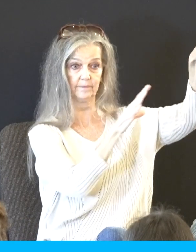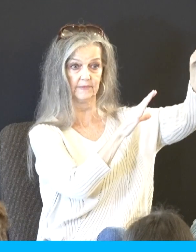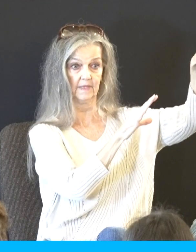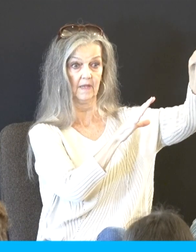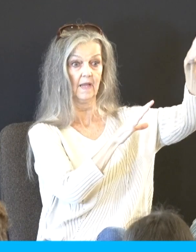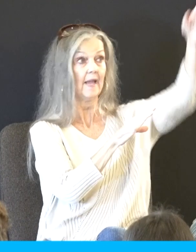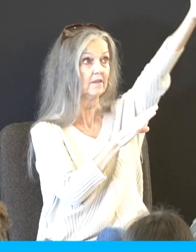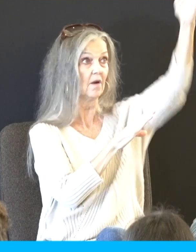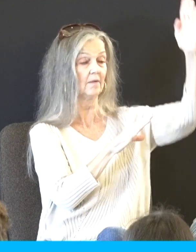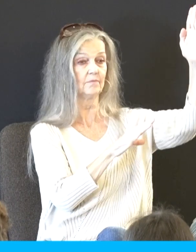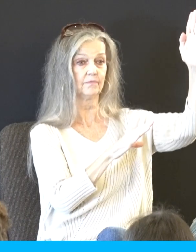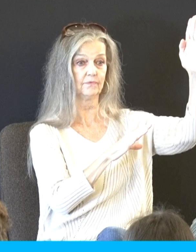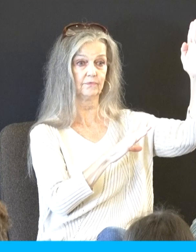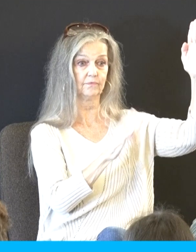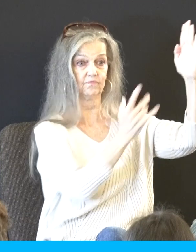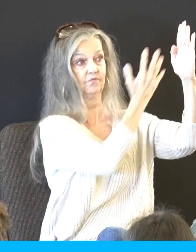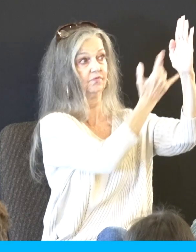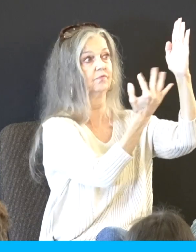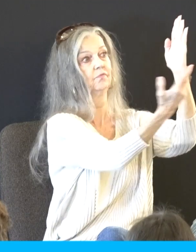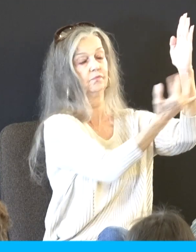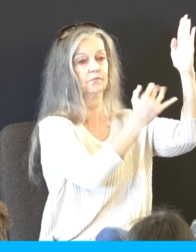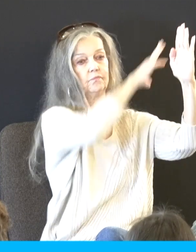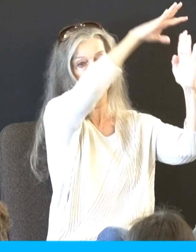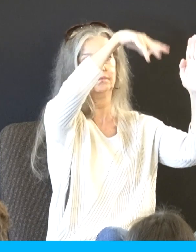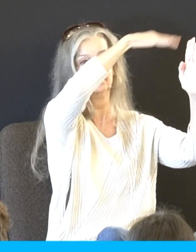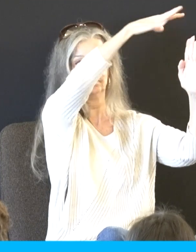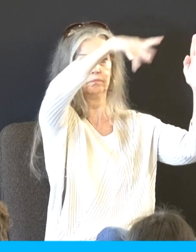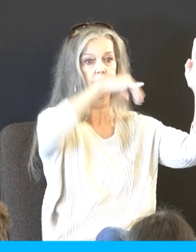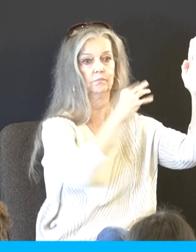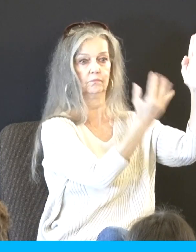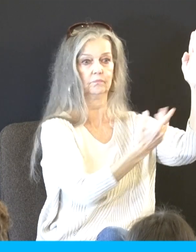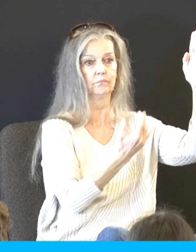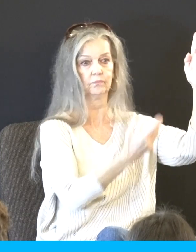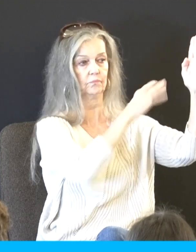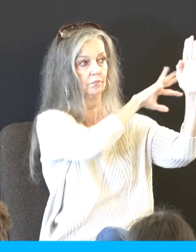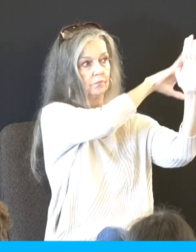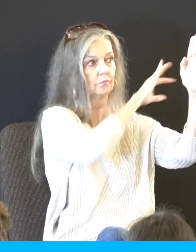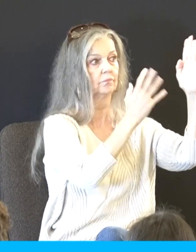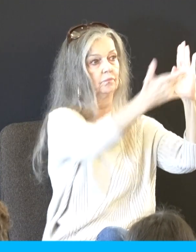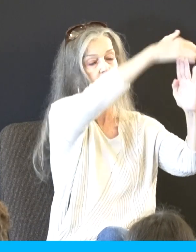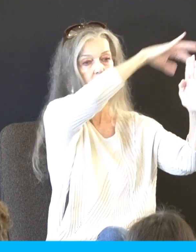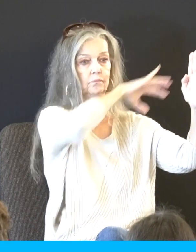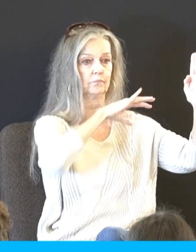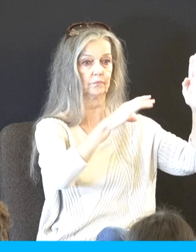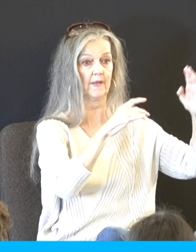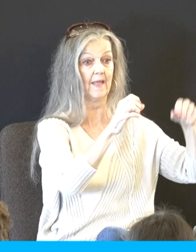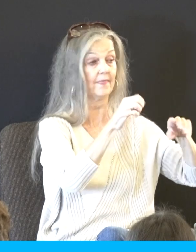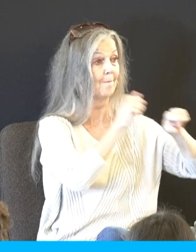upon it in fire, and the smoke thereof ascended as the smoke of a furnace, and the whole mount quaked greatly. Chapter